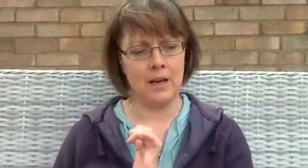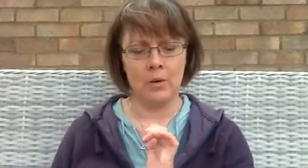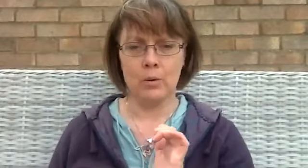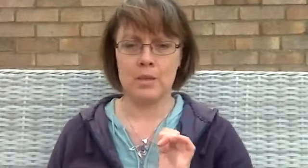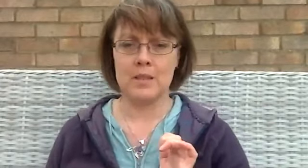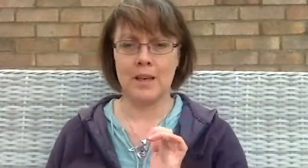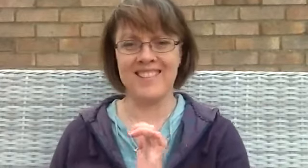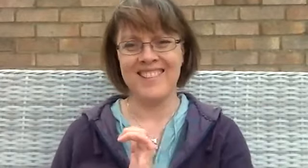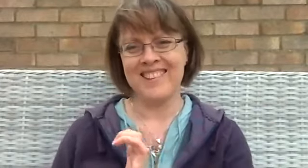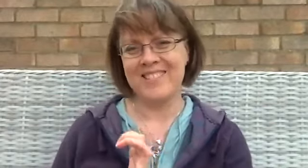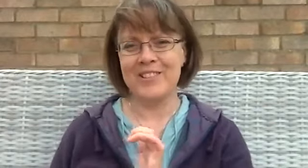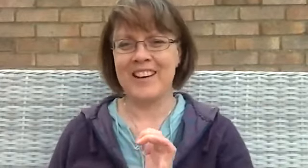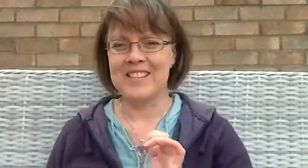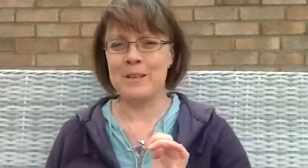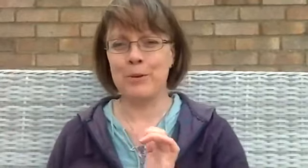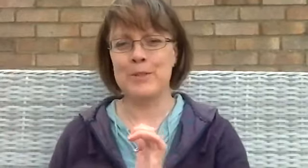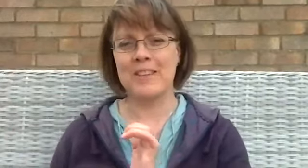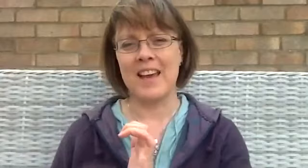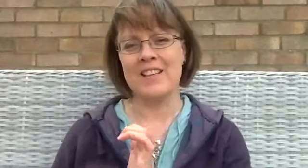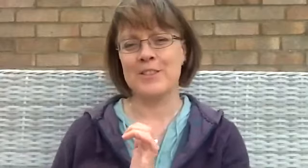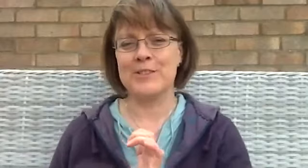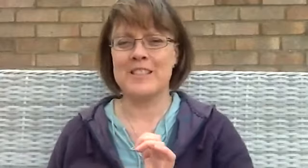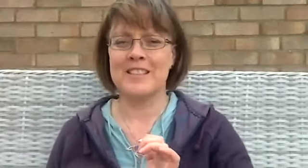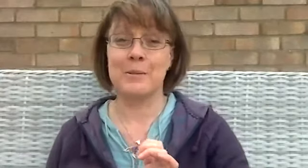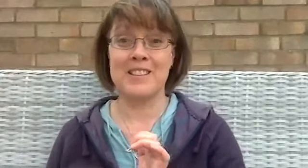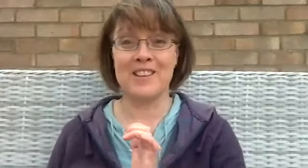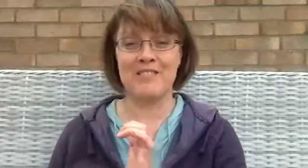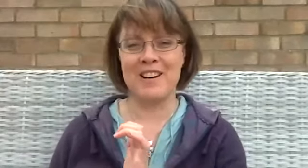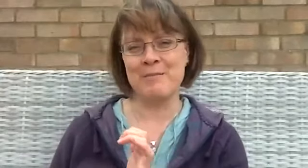You are the support of the angels as well as other realms.